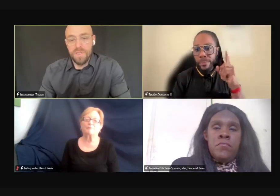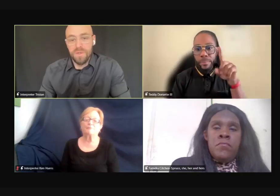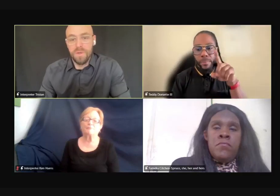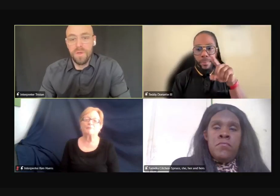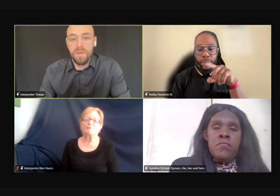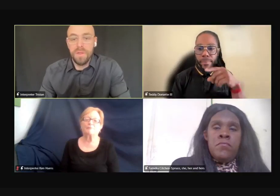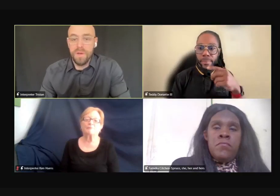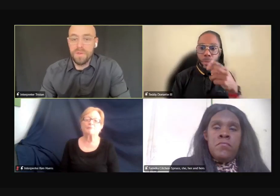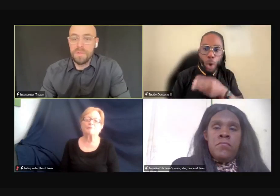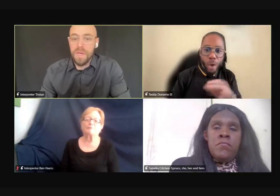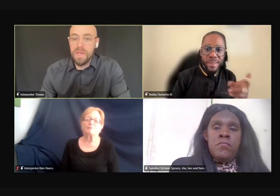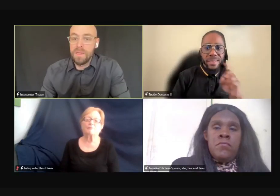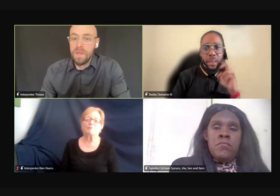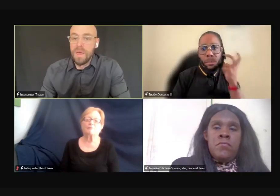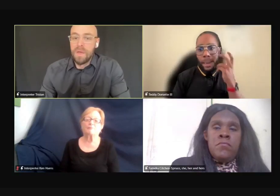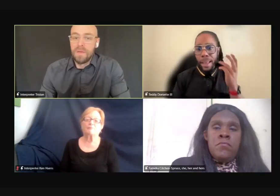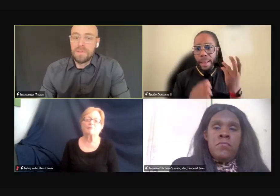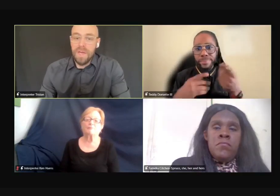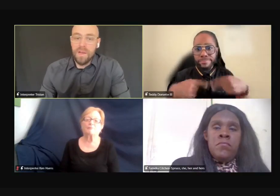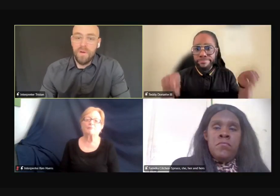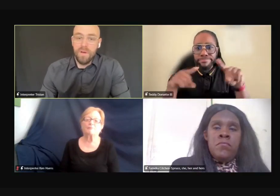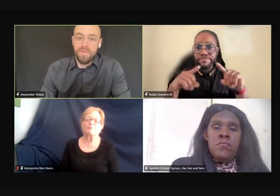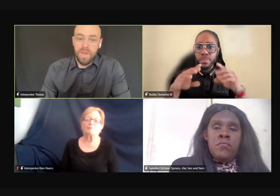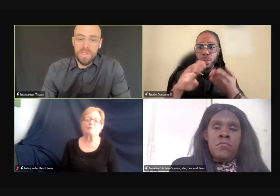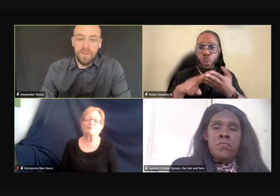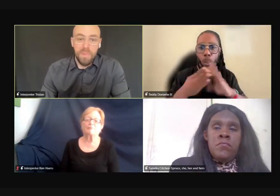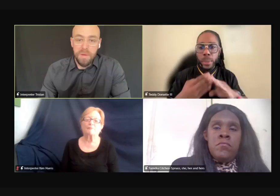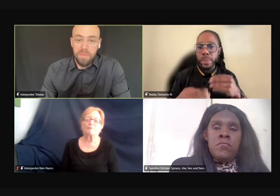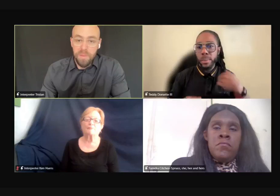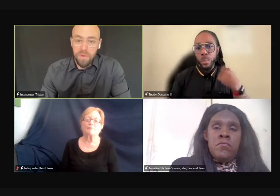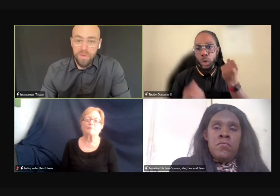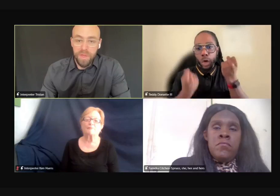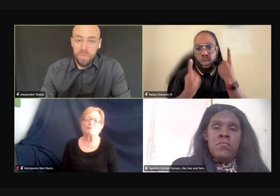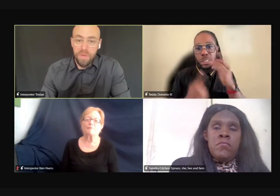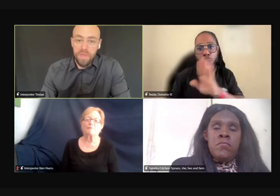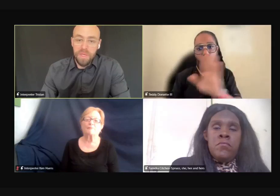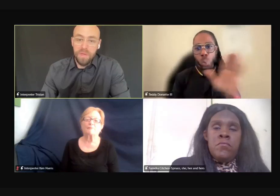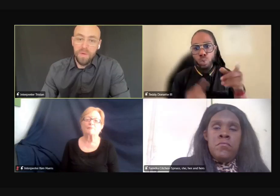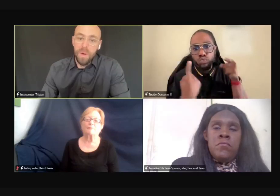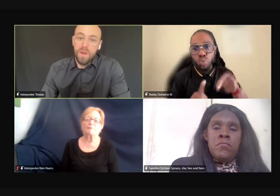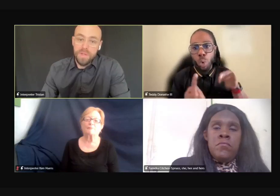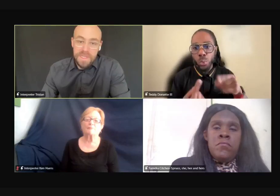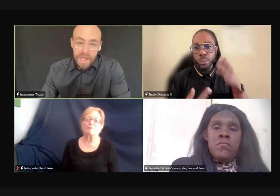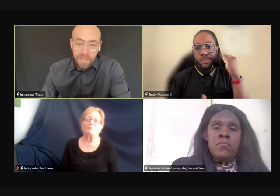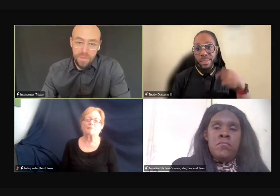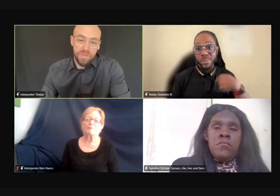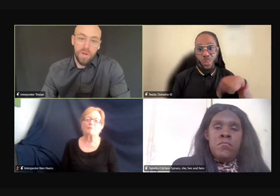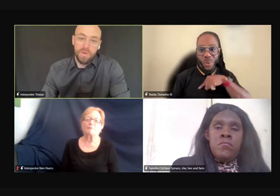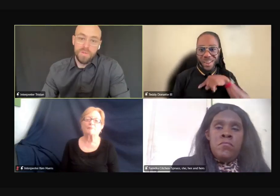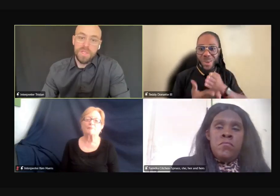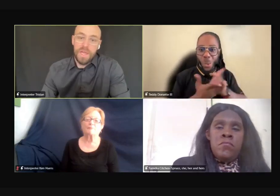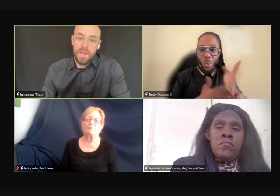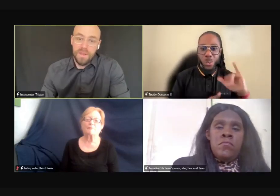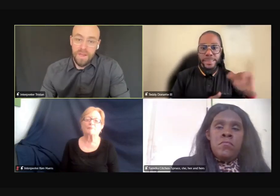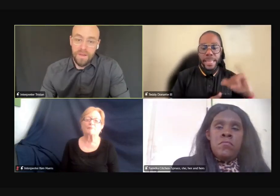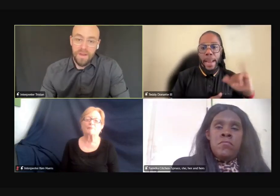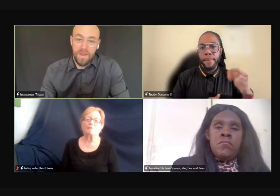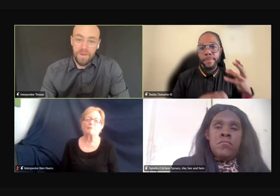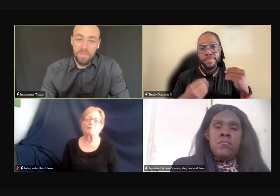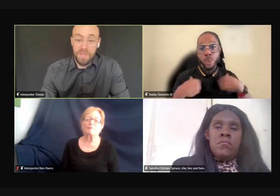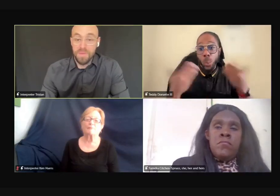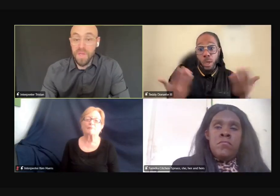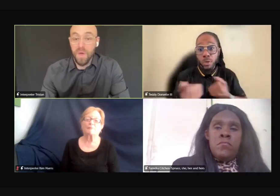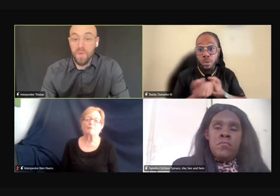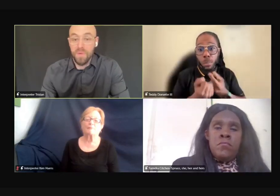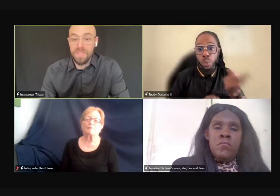Association, there's many deaf, hard of hearing and deaf blind people in the community who understand your struggles and, and